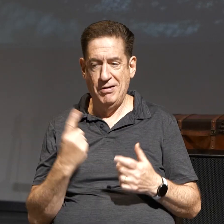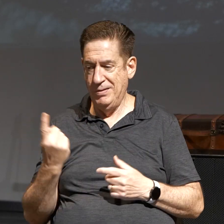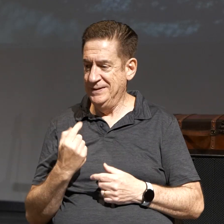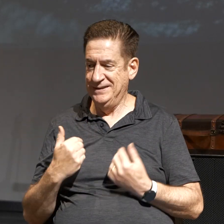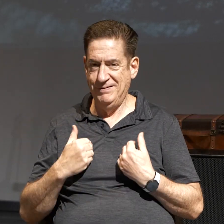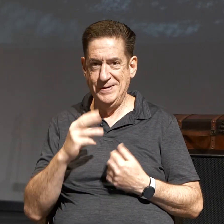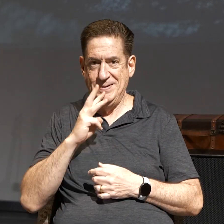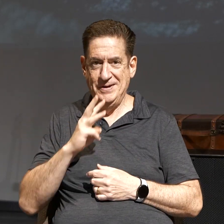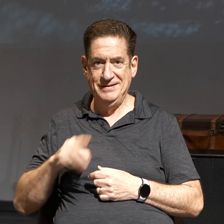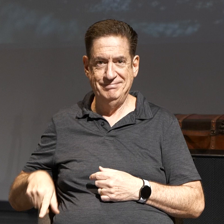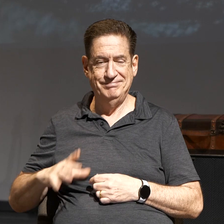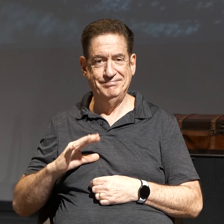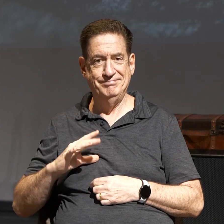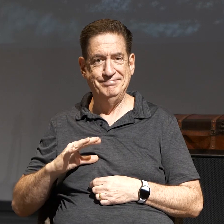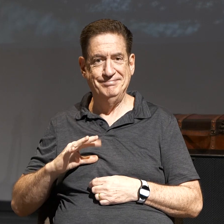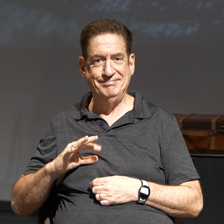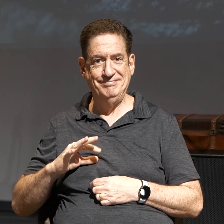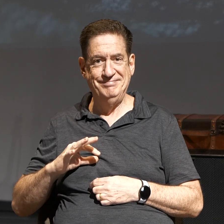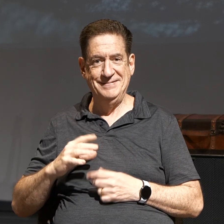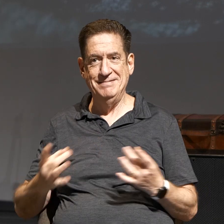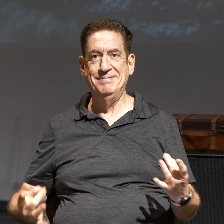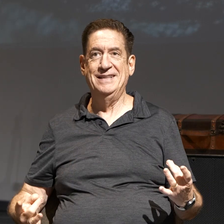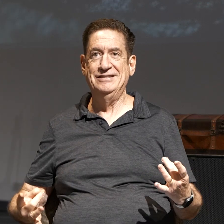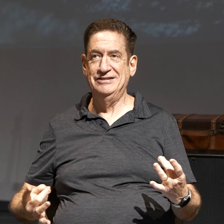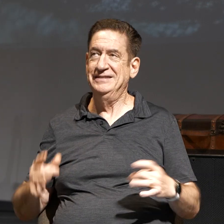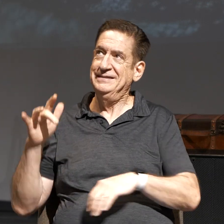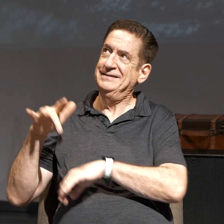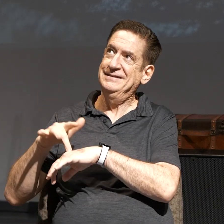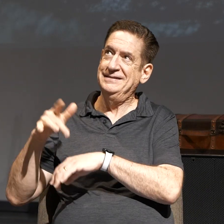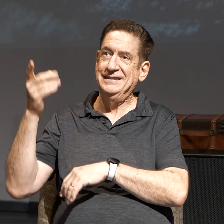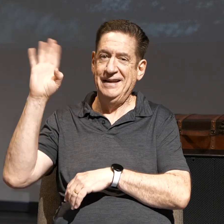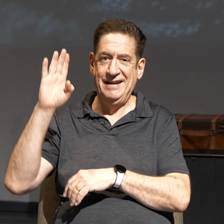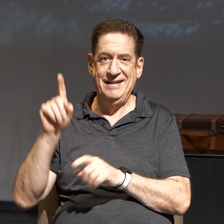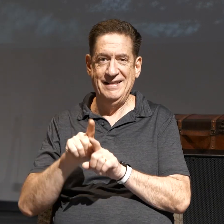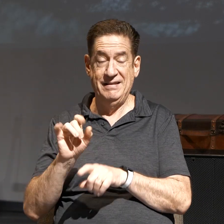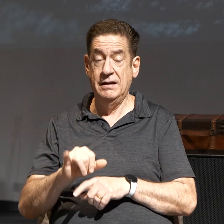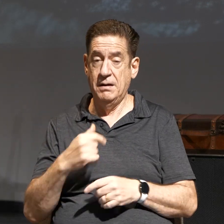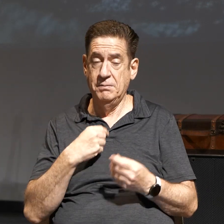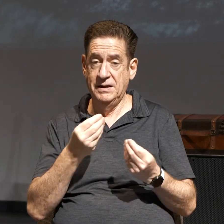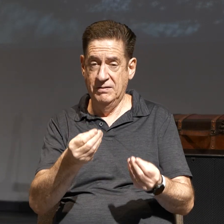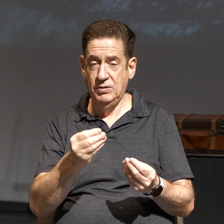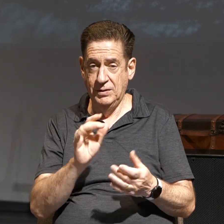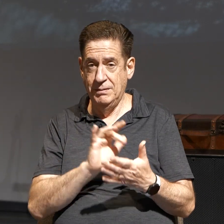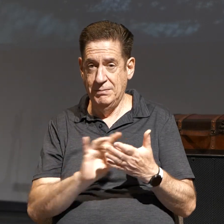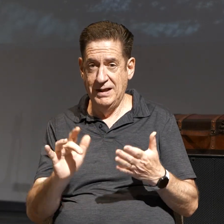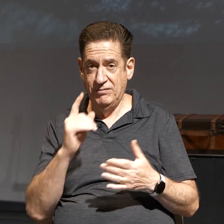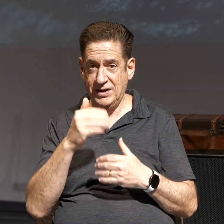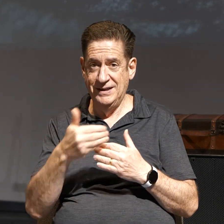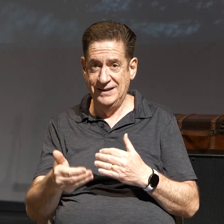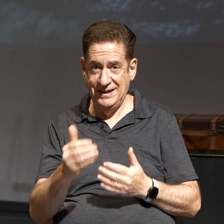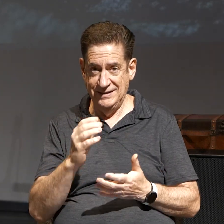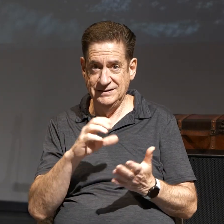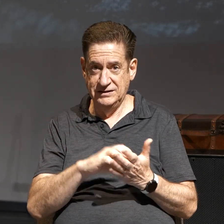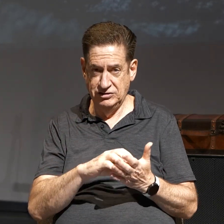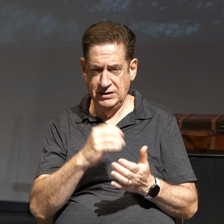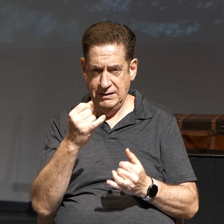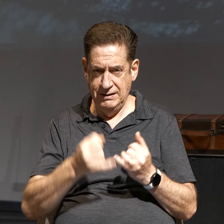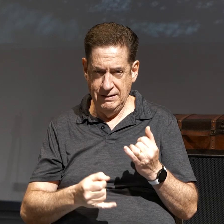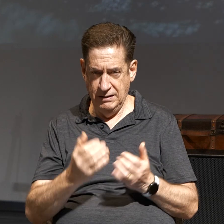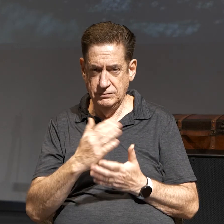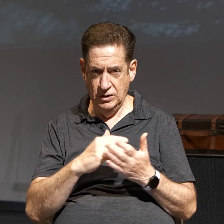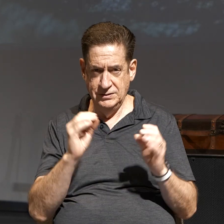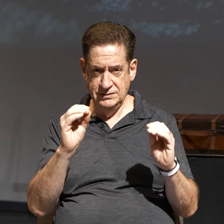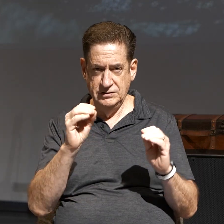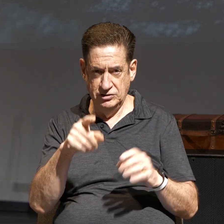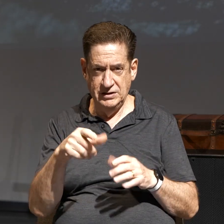has water. Meditation enables you to access God like that. Now, I'm going to give you the fill in the blanks for the next section because I want to get to the very last part because I'm to